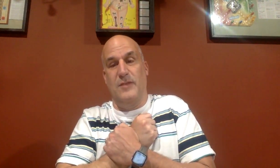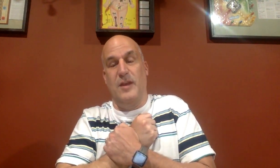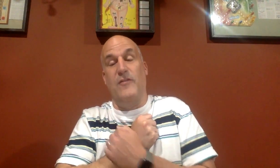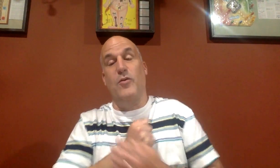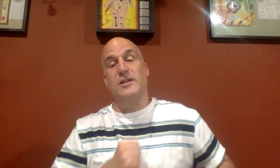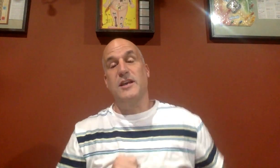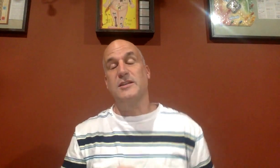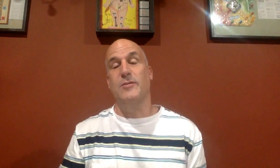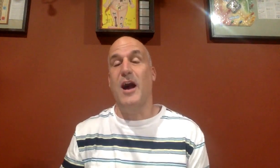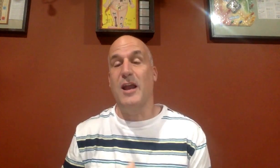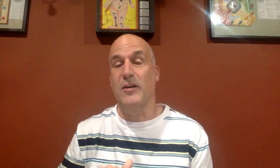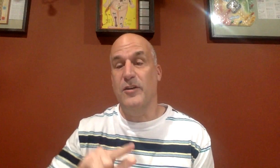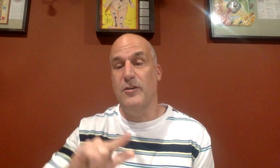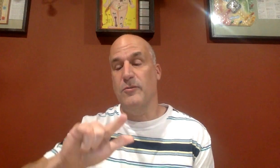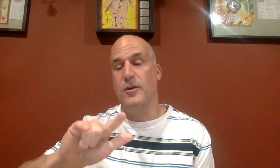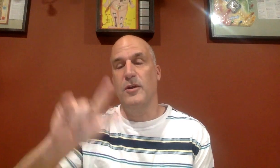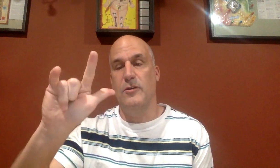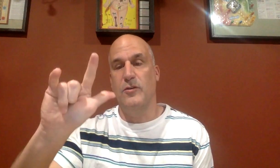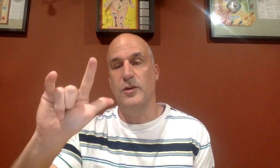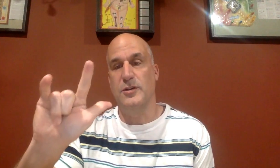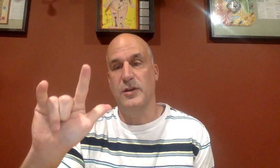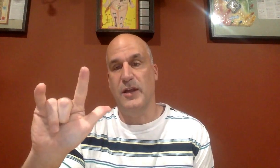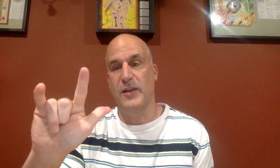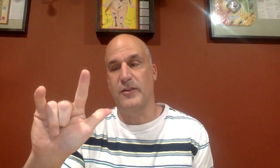If you wanted to say to someone, I love you, you would do it like this.